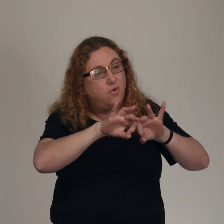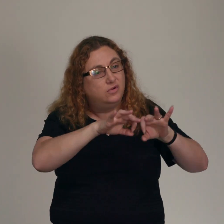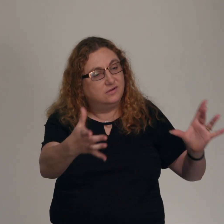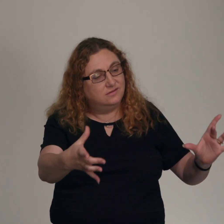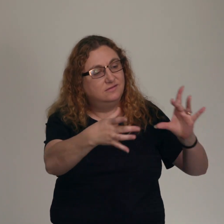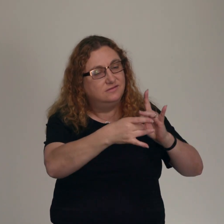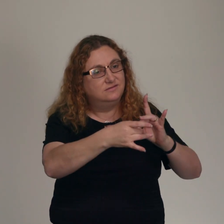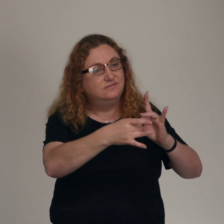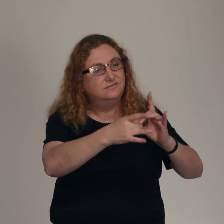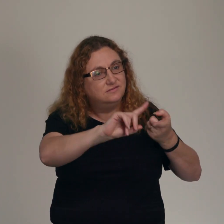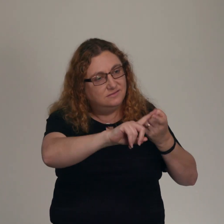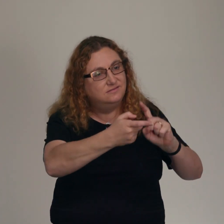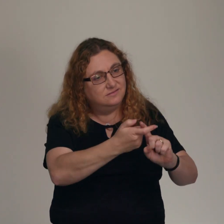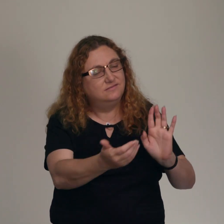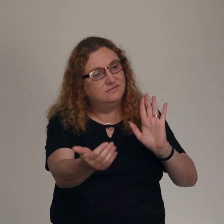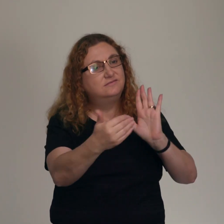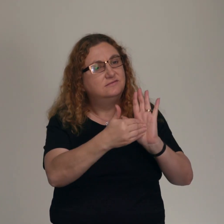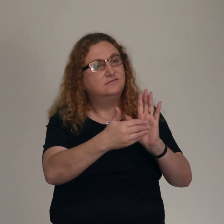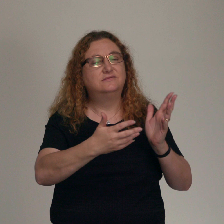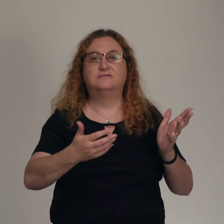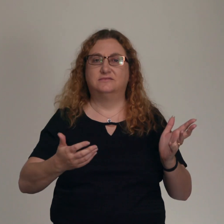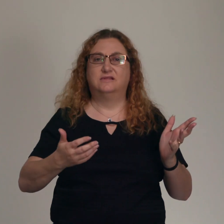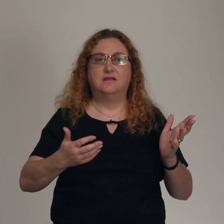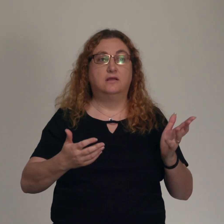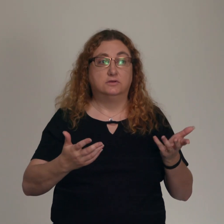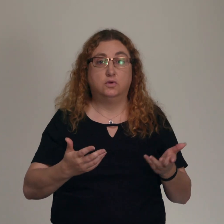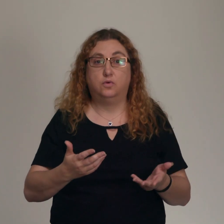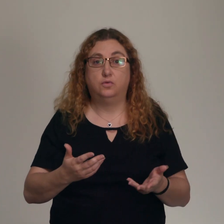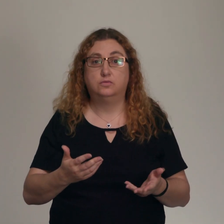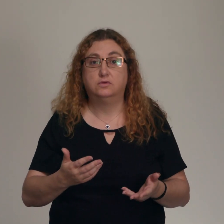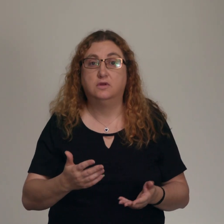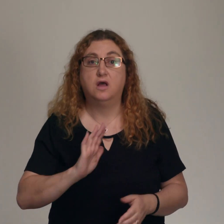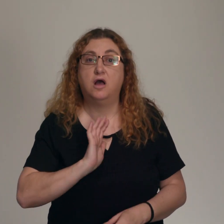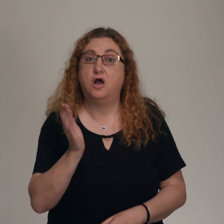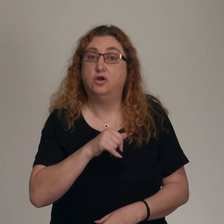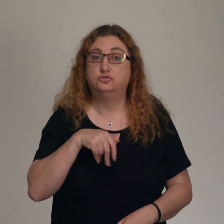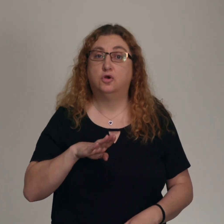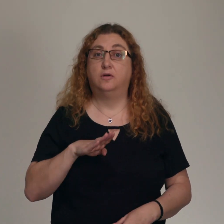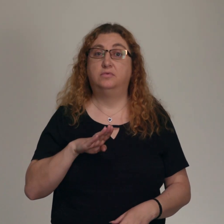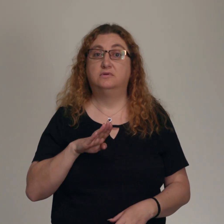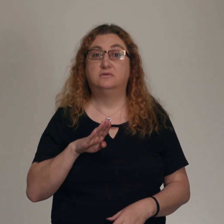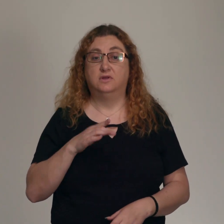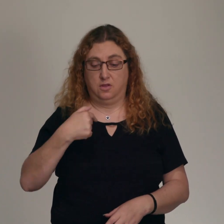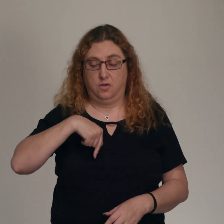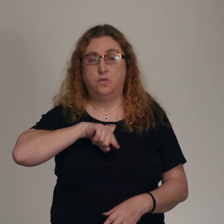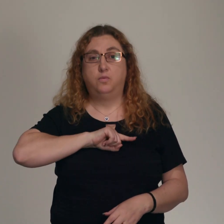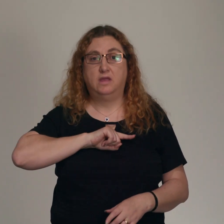and be of the same mind. As people who are reconciled to God through Christ, they now live as reconciled amongst each other.